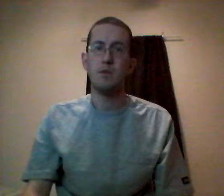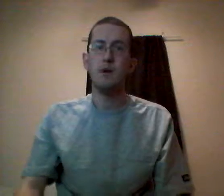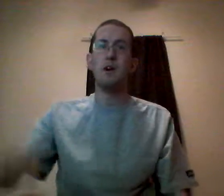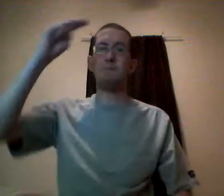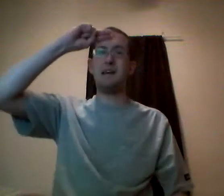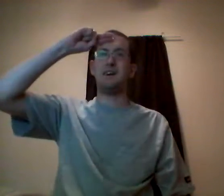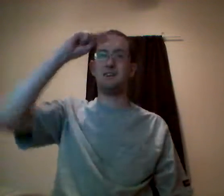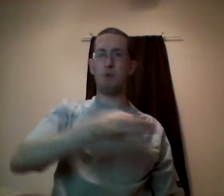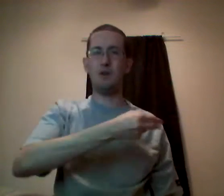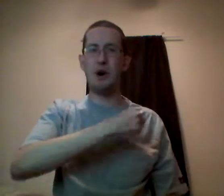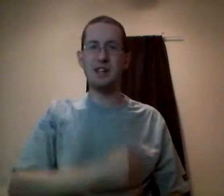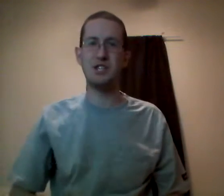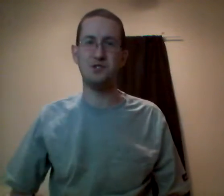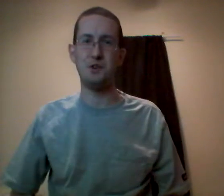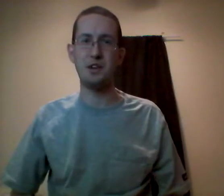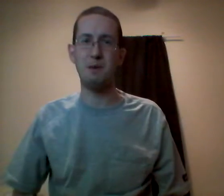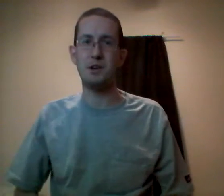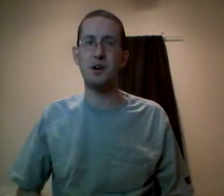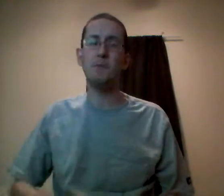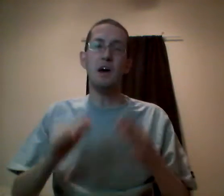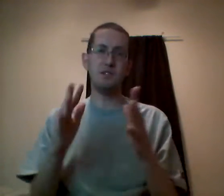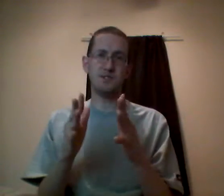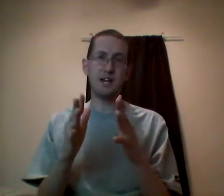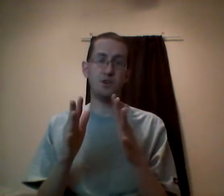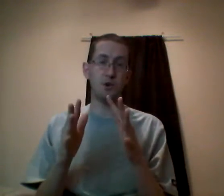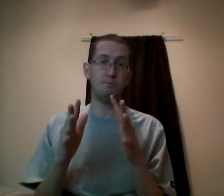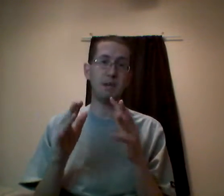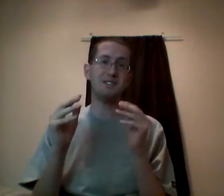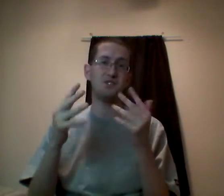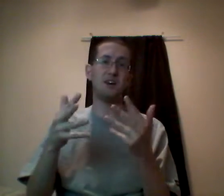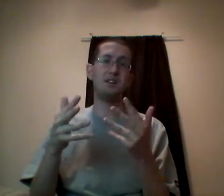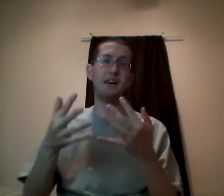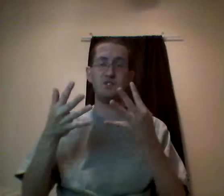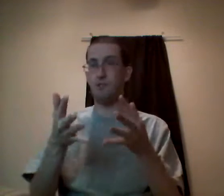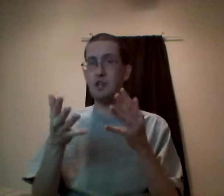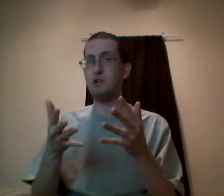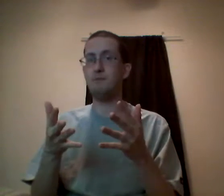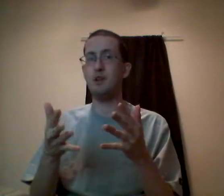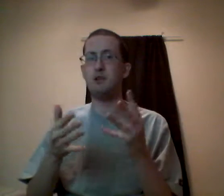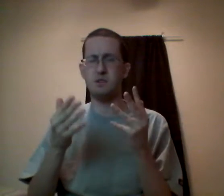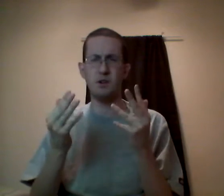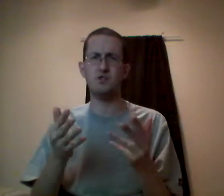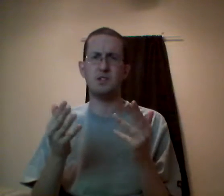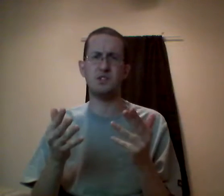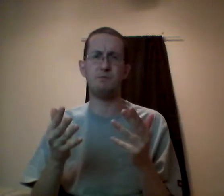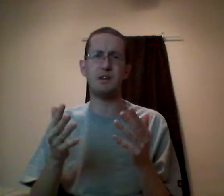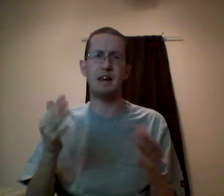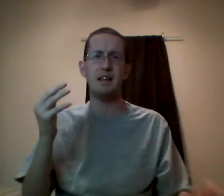Mina! Konbanwa! Jesus Freakin' Gamer here. This is actually going to be Sunday's video game video because I'm going to address something that